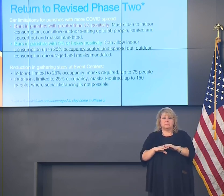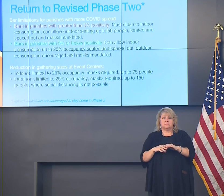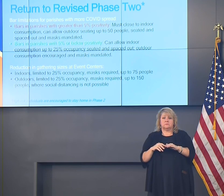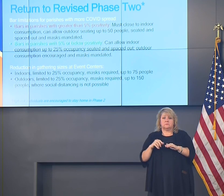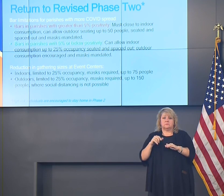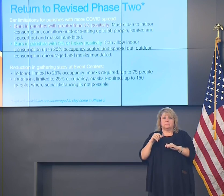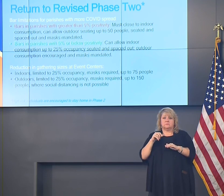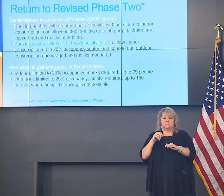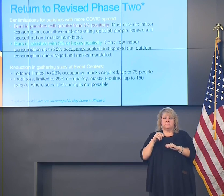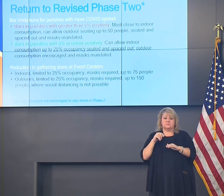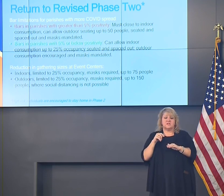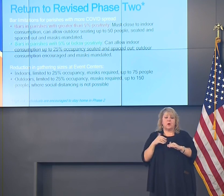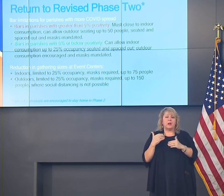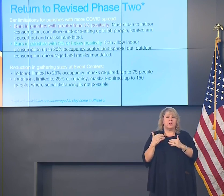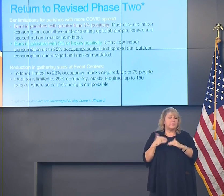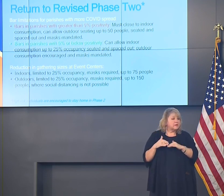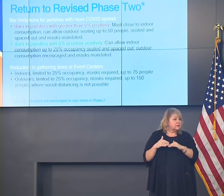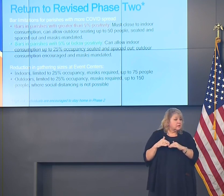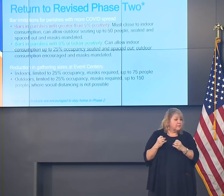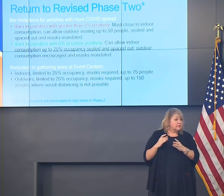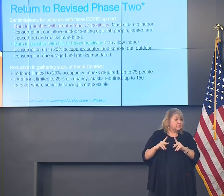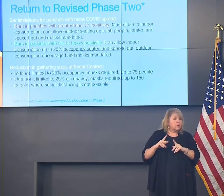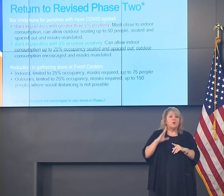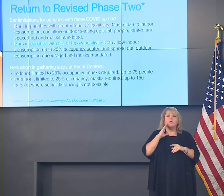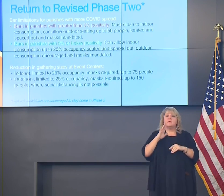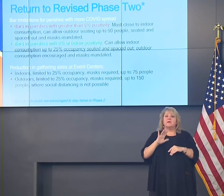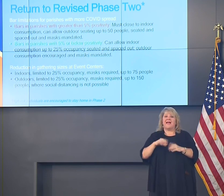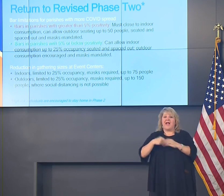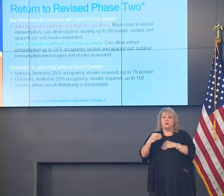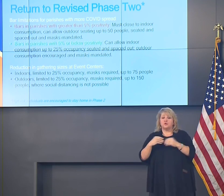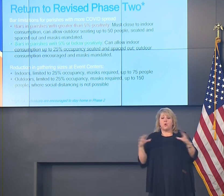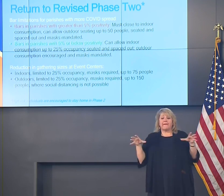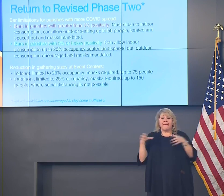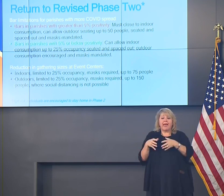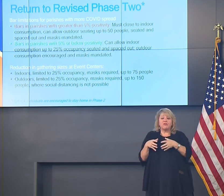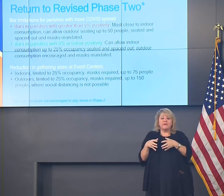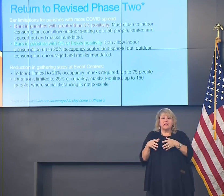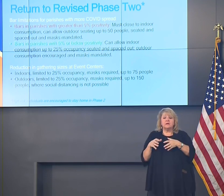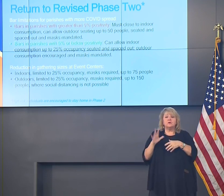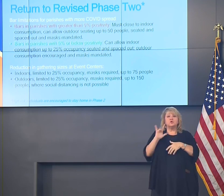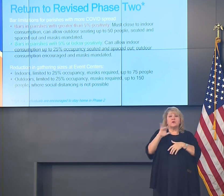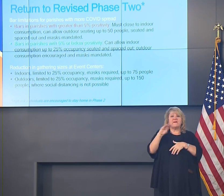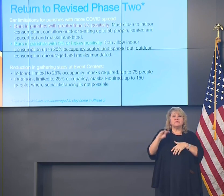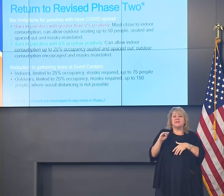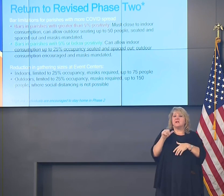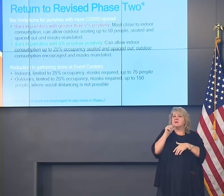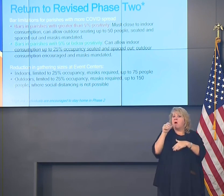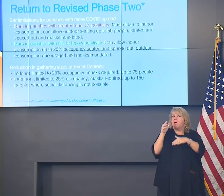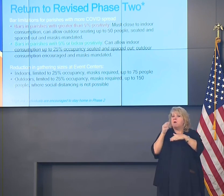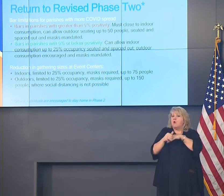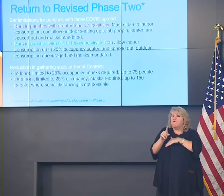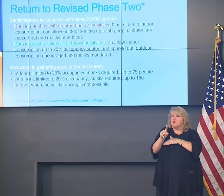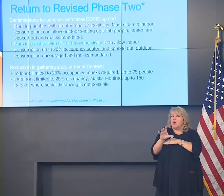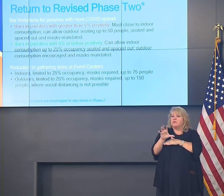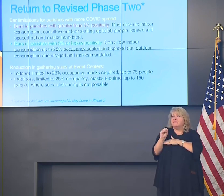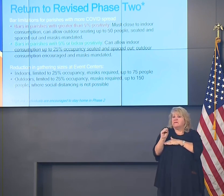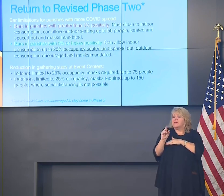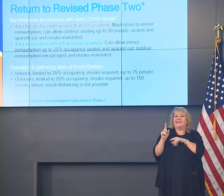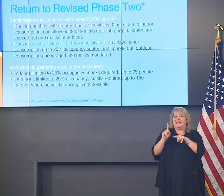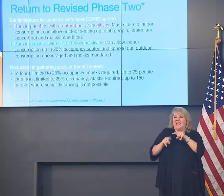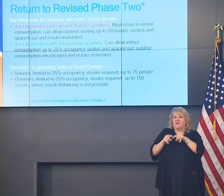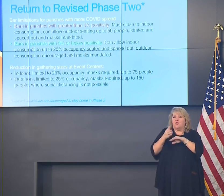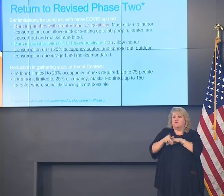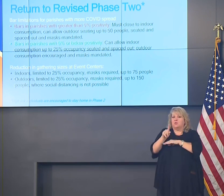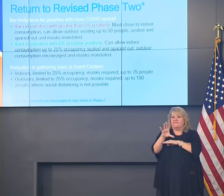are going to be limited to 25% capacity, no more than 150 people where strict physical distancing is not